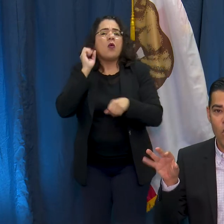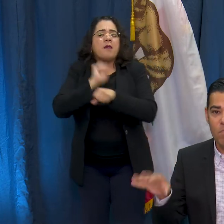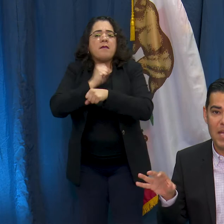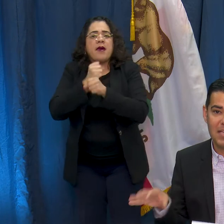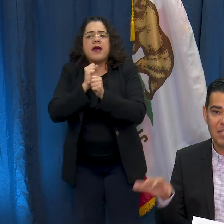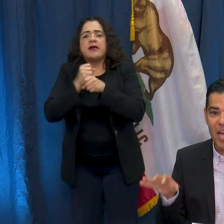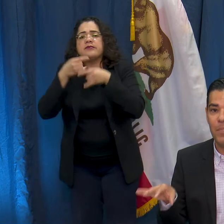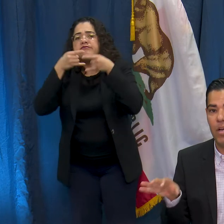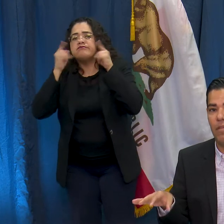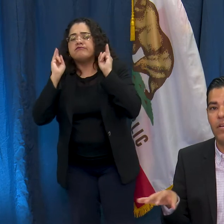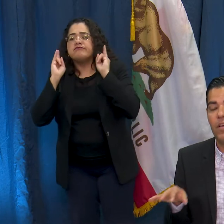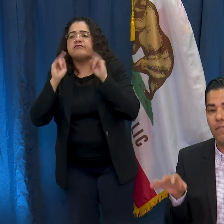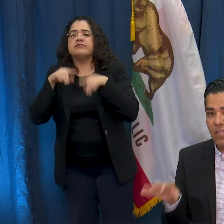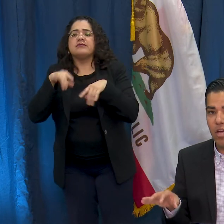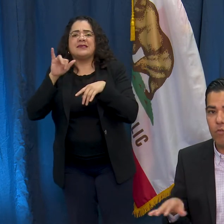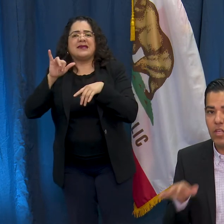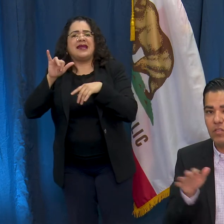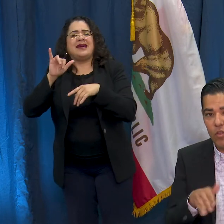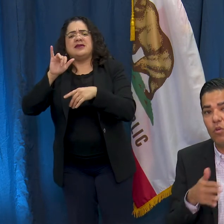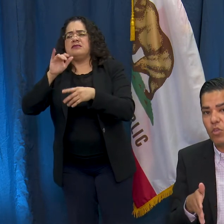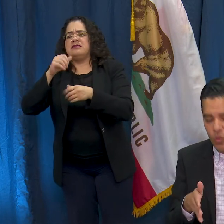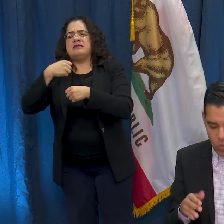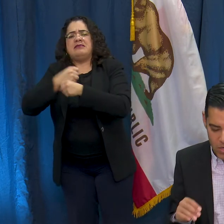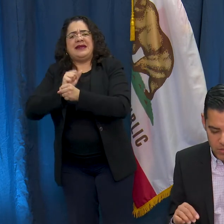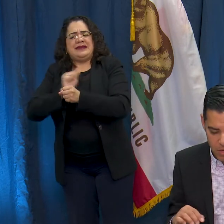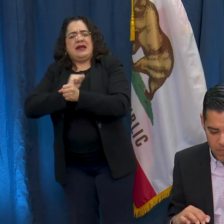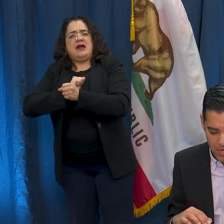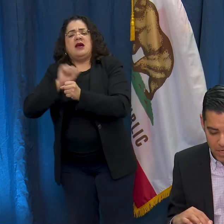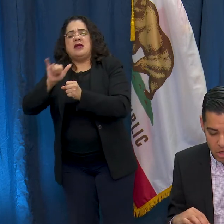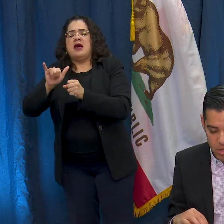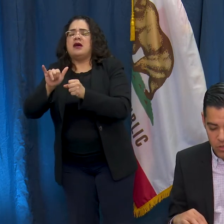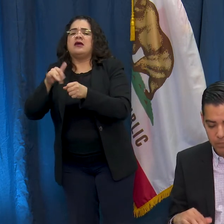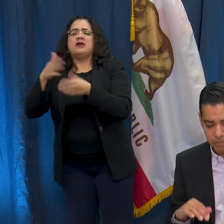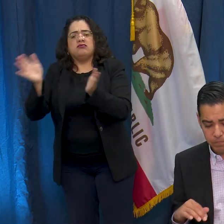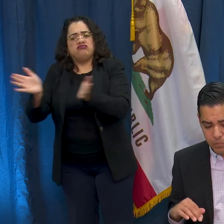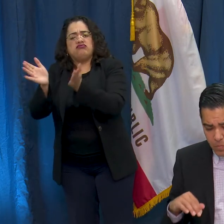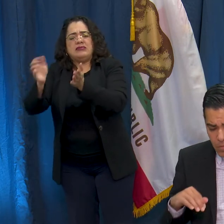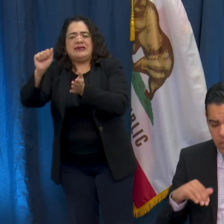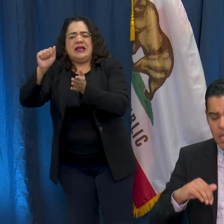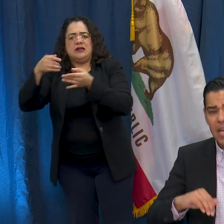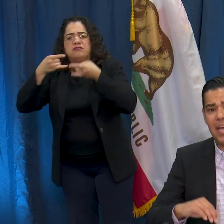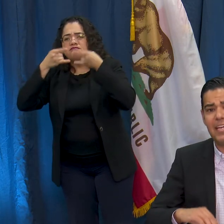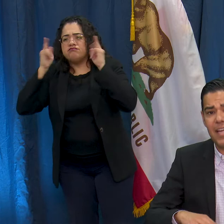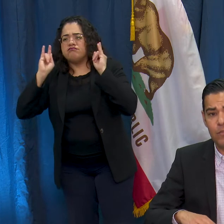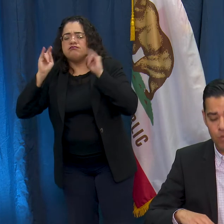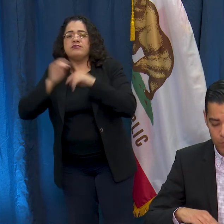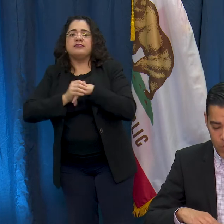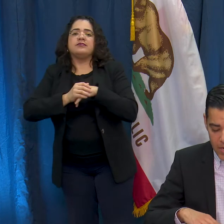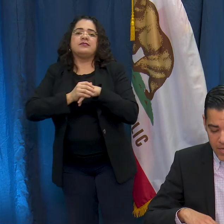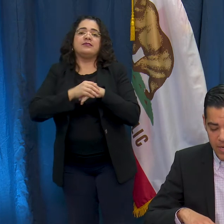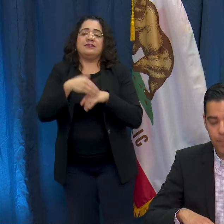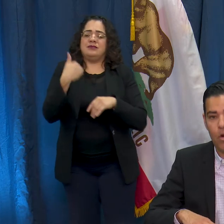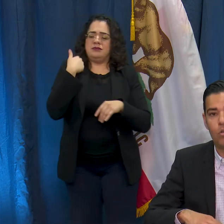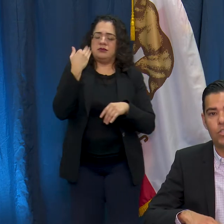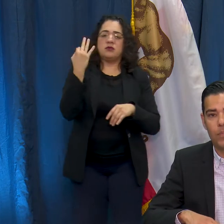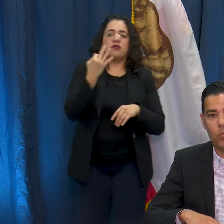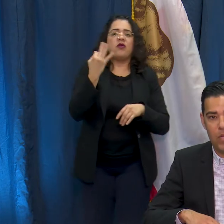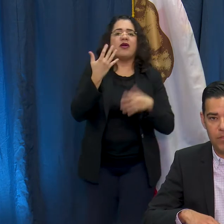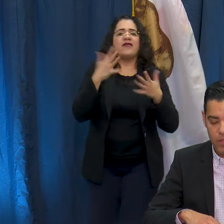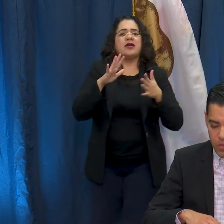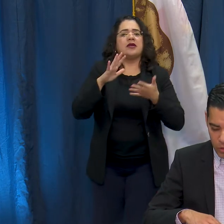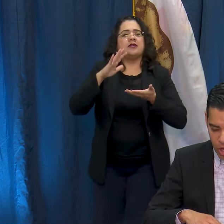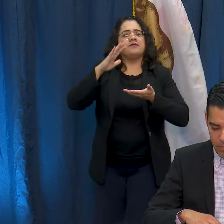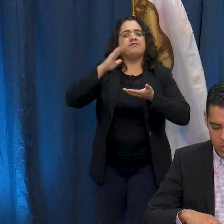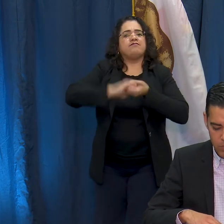homemade type of face coverings those are the ones that are being encouraged and I had announced on Friday a partnership